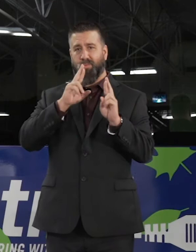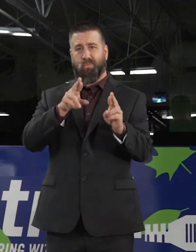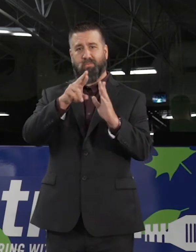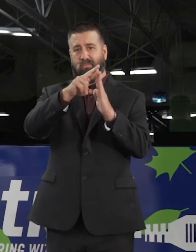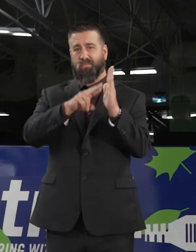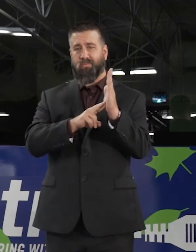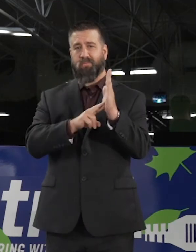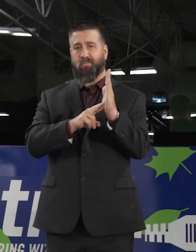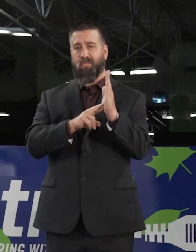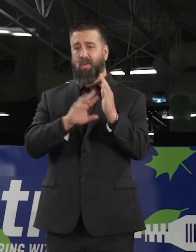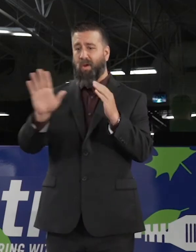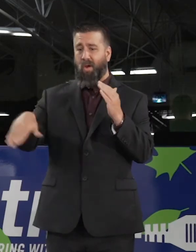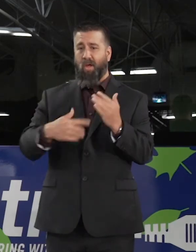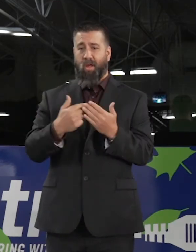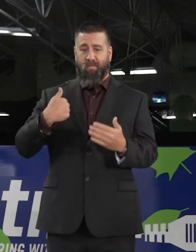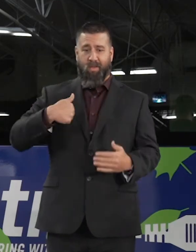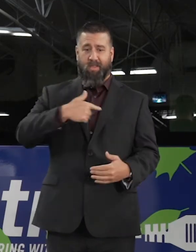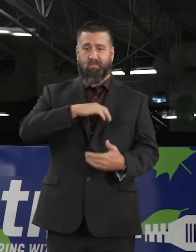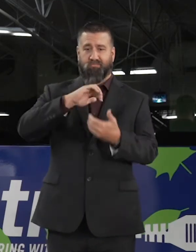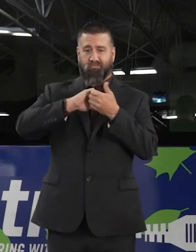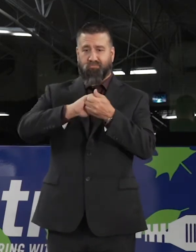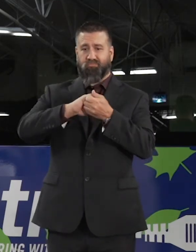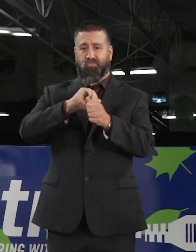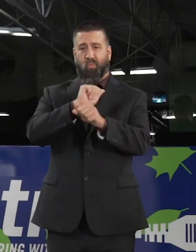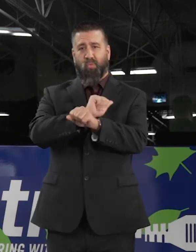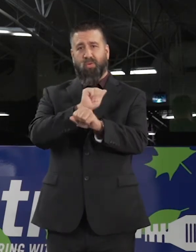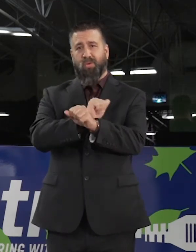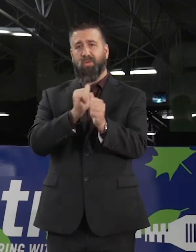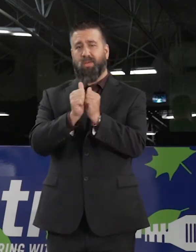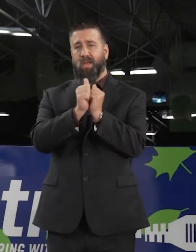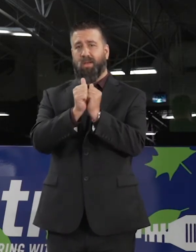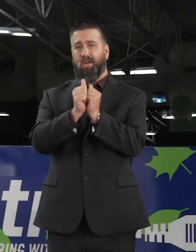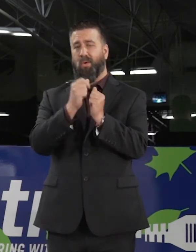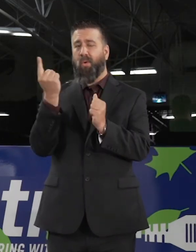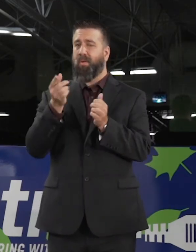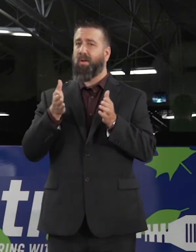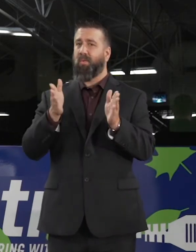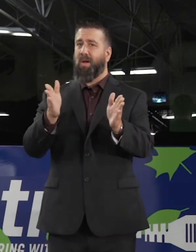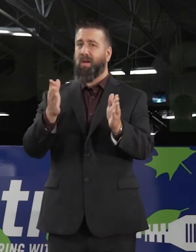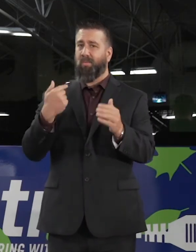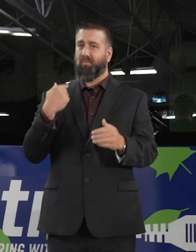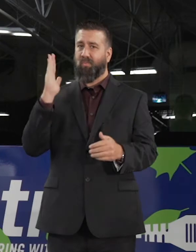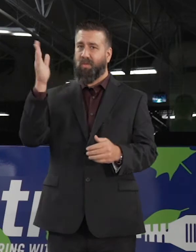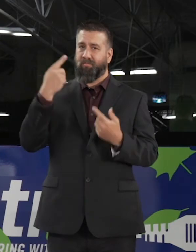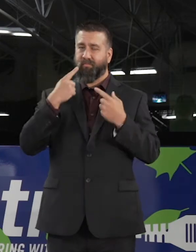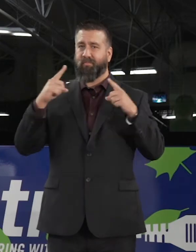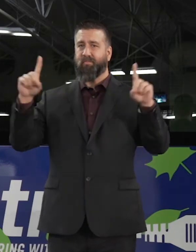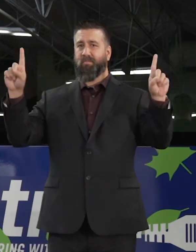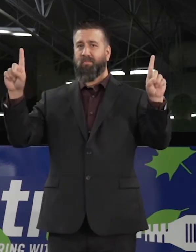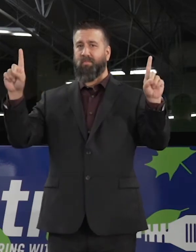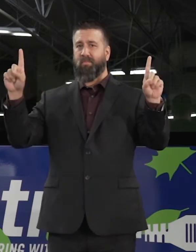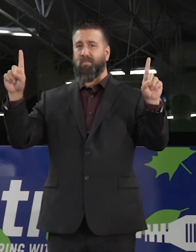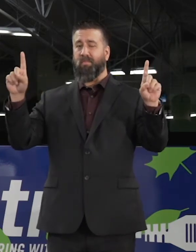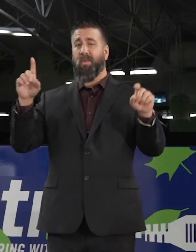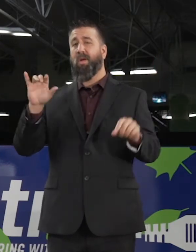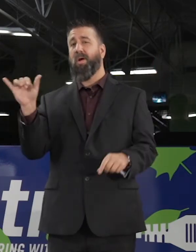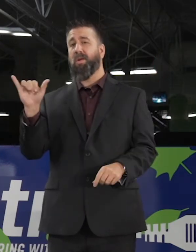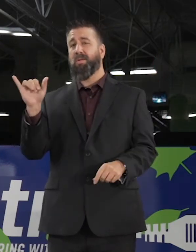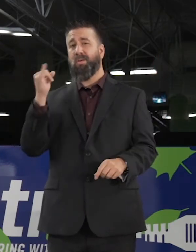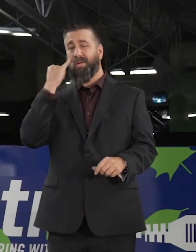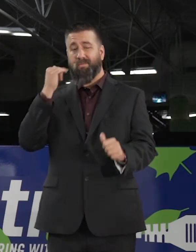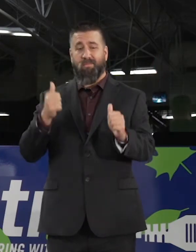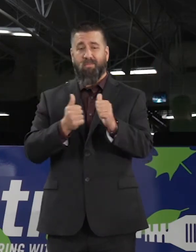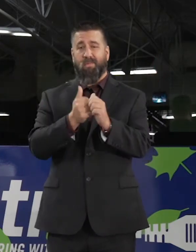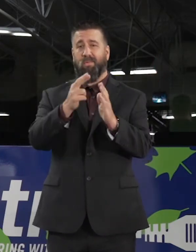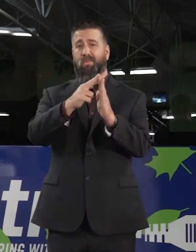All of us working together is the only way we're going to get through this and the only way we can have more conversations about easing